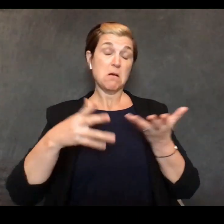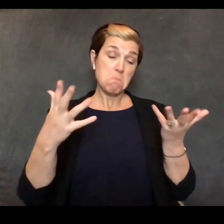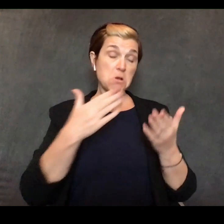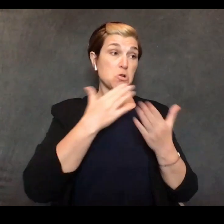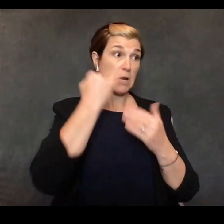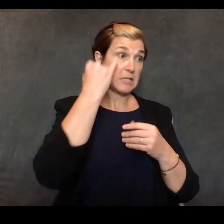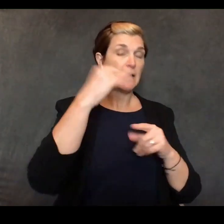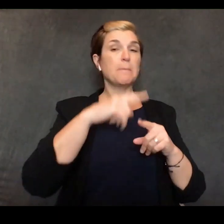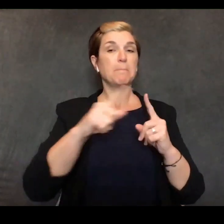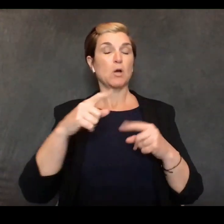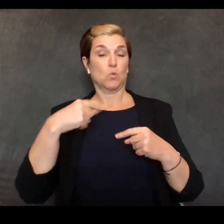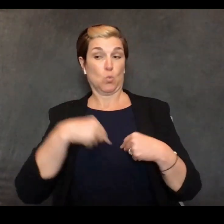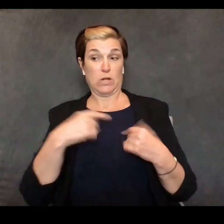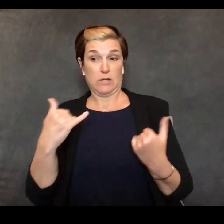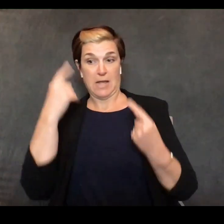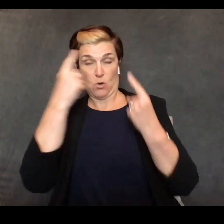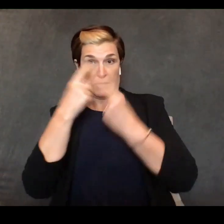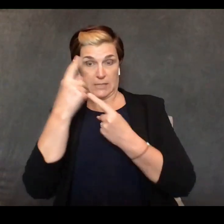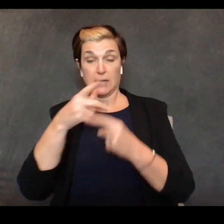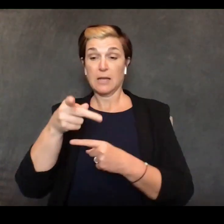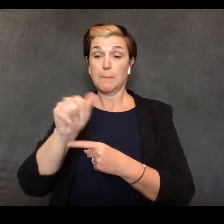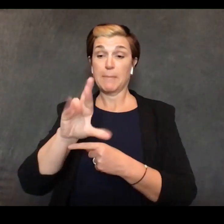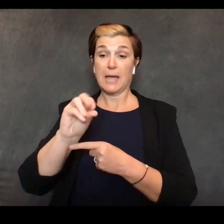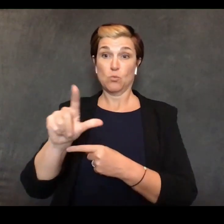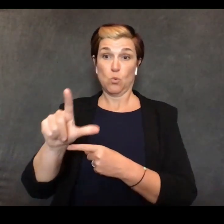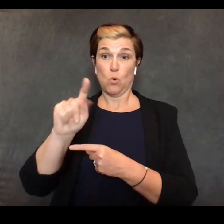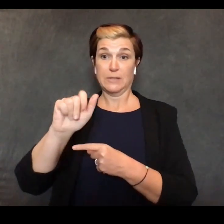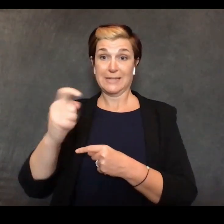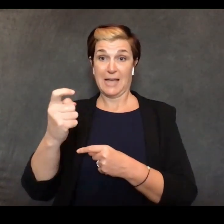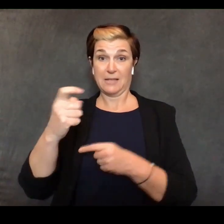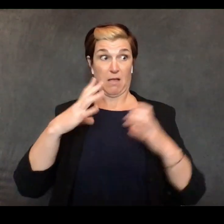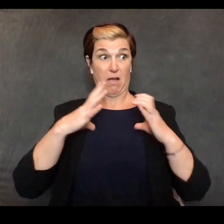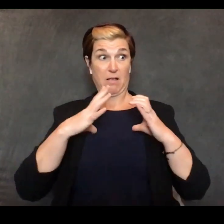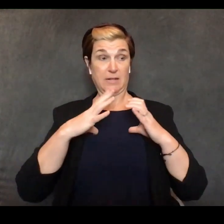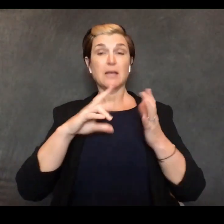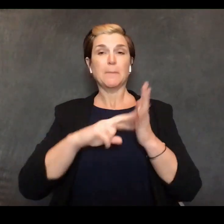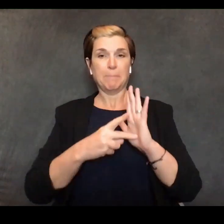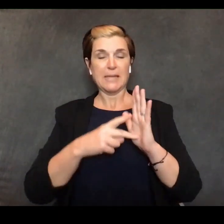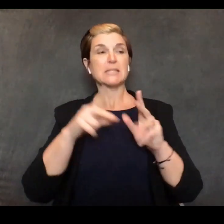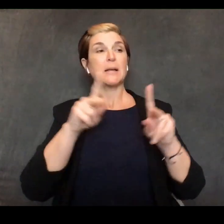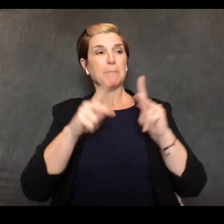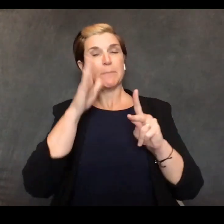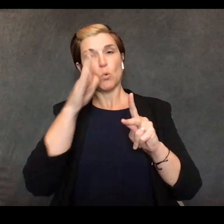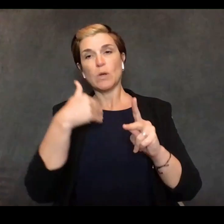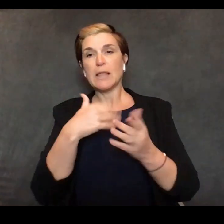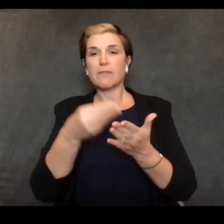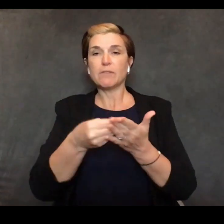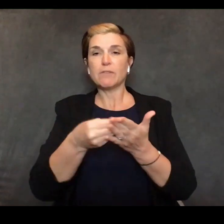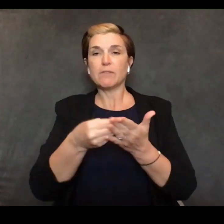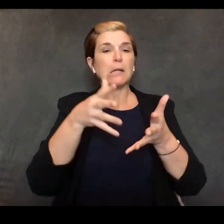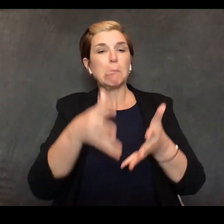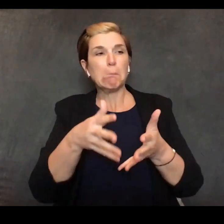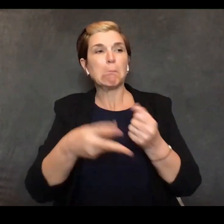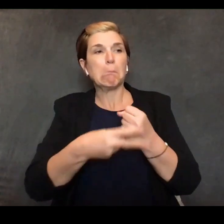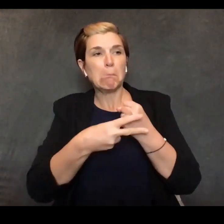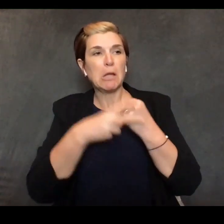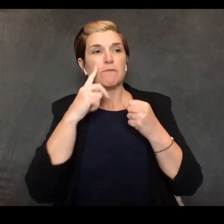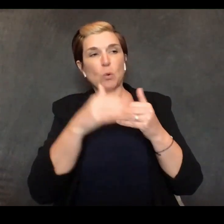this the payroll tax holiday would get people money over the next six to eight months we're looking at sending checks to americans